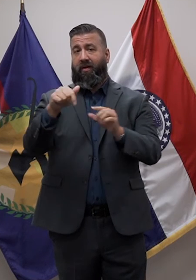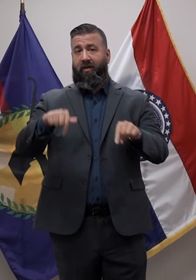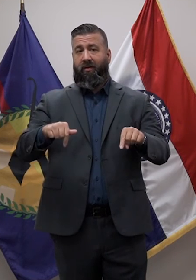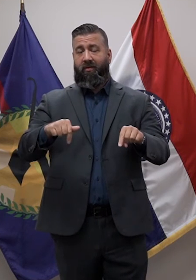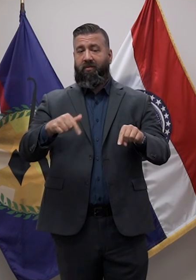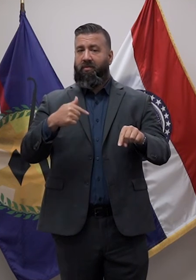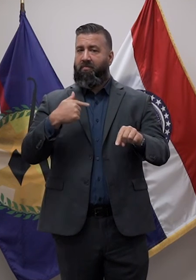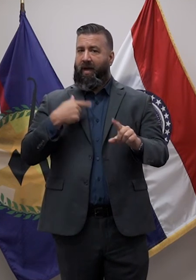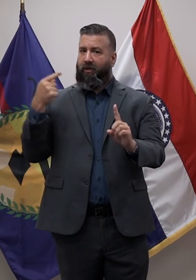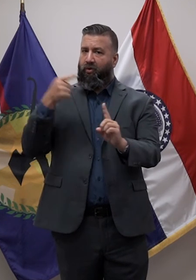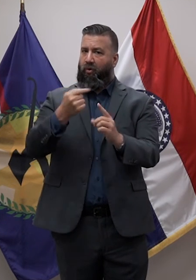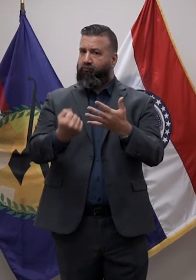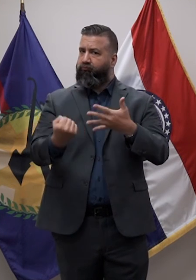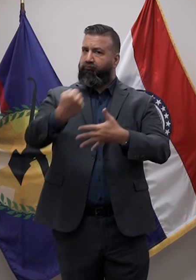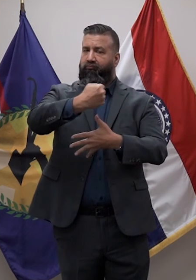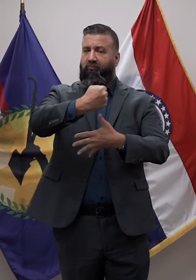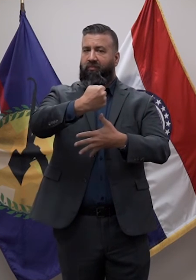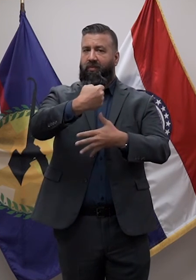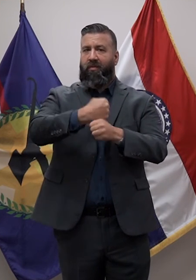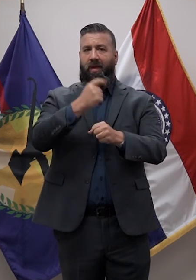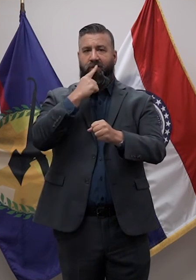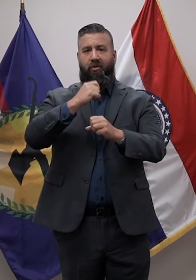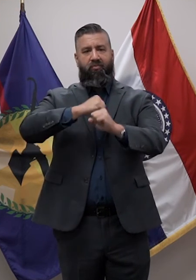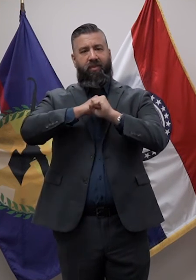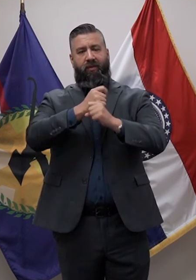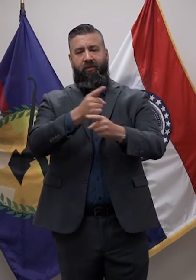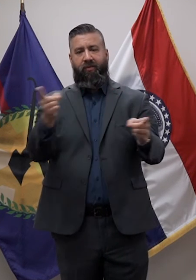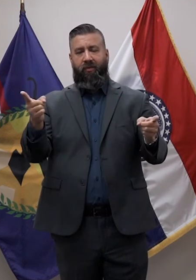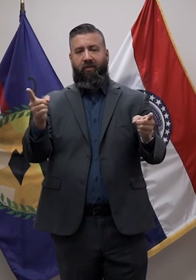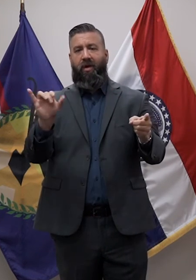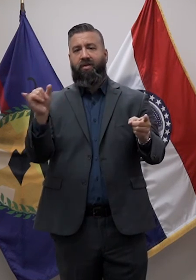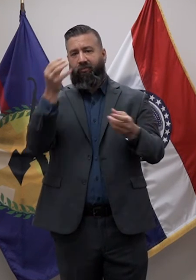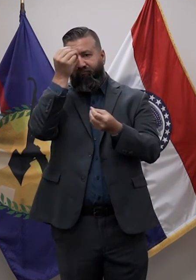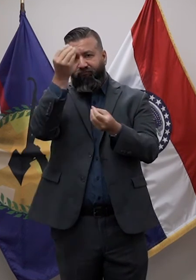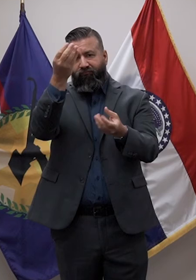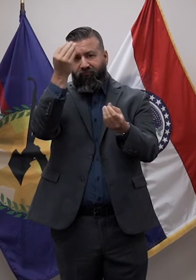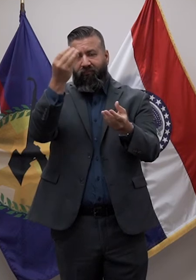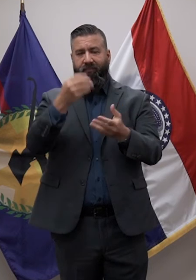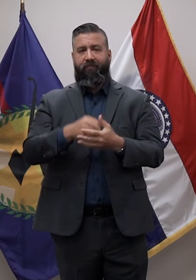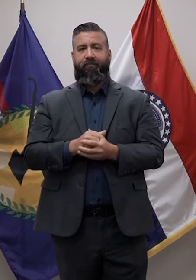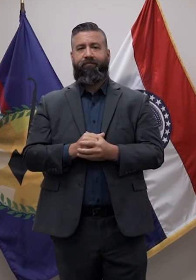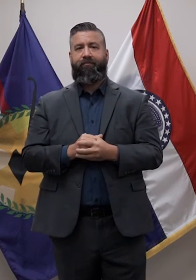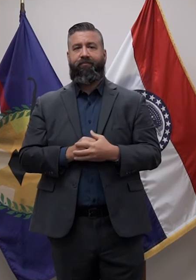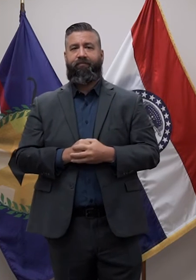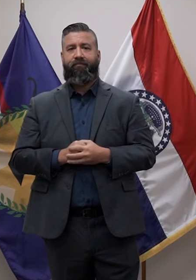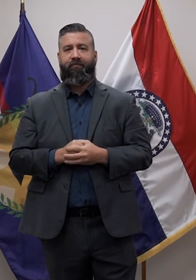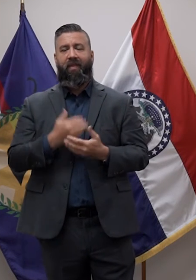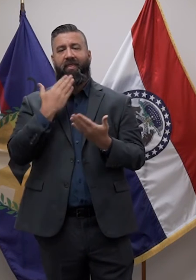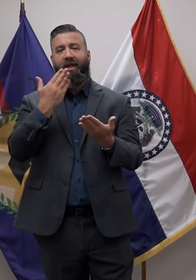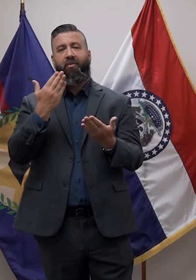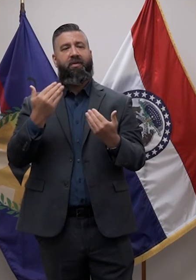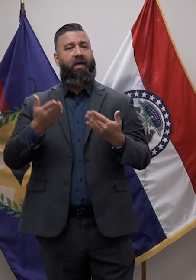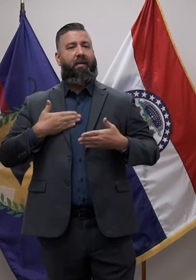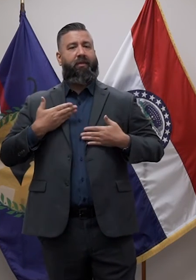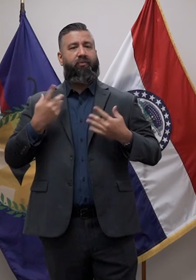safe and sharing information that can help do just that. Thank you. And I'd be glad to take any questions.